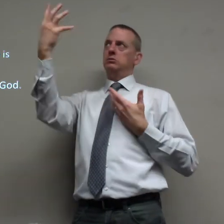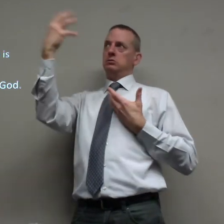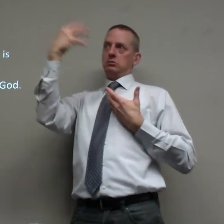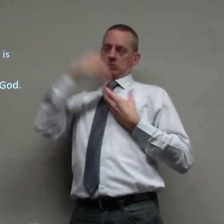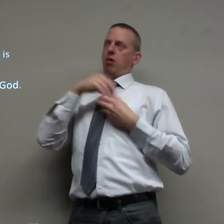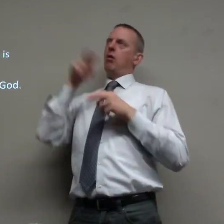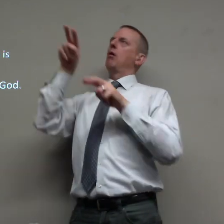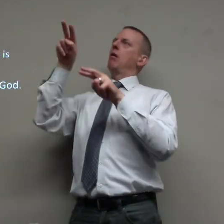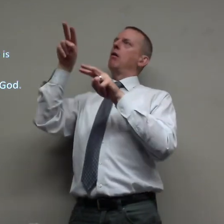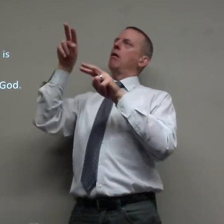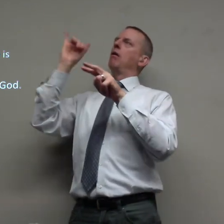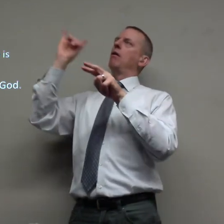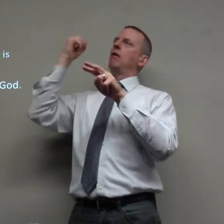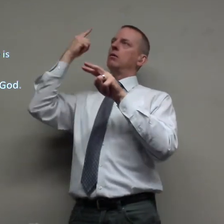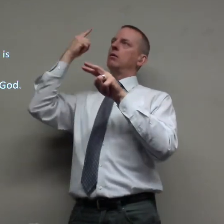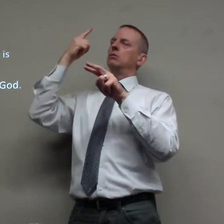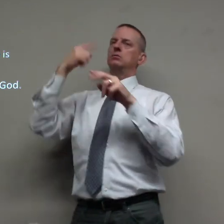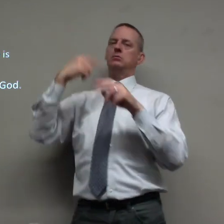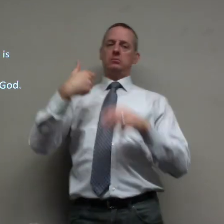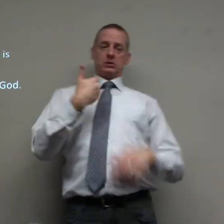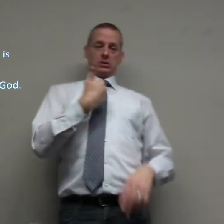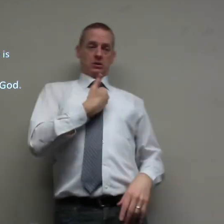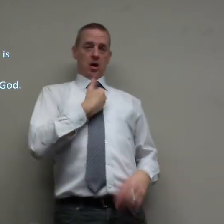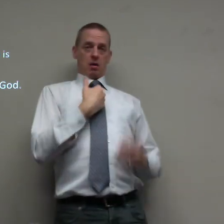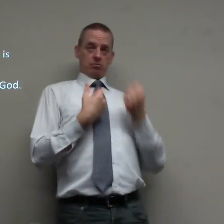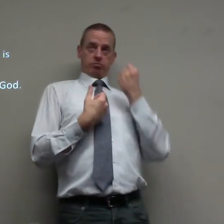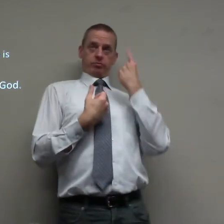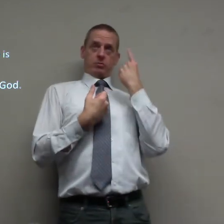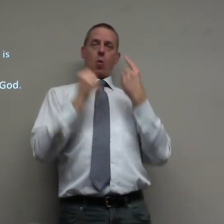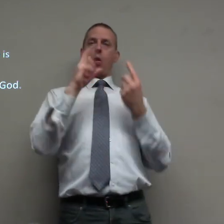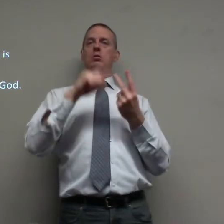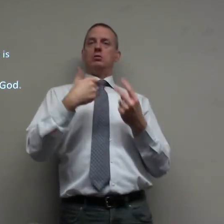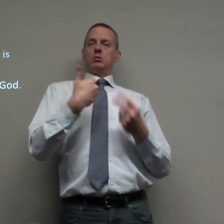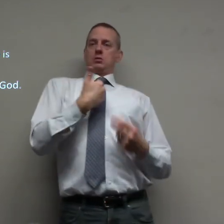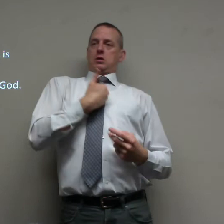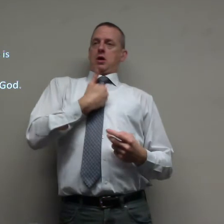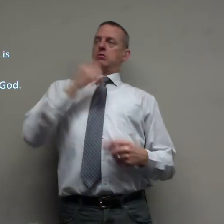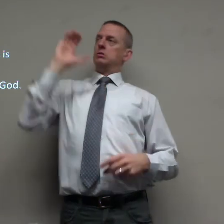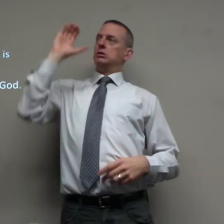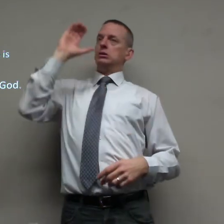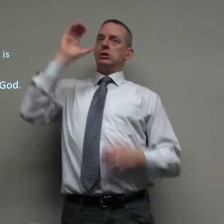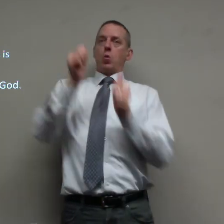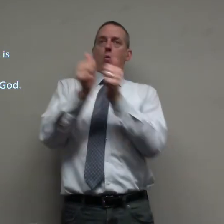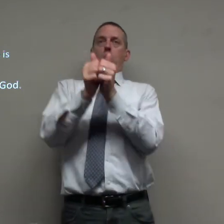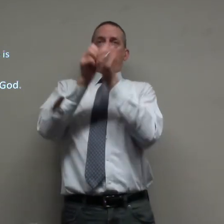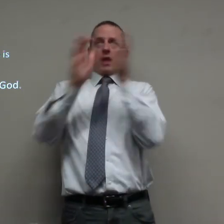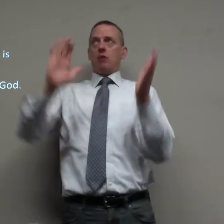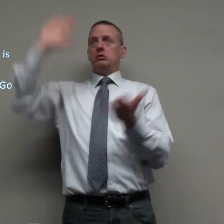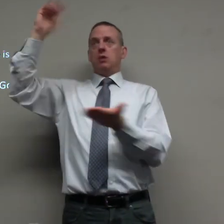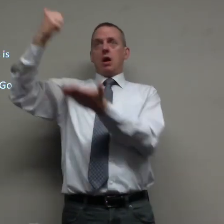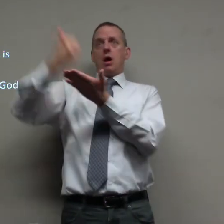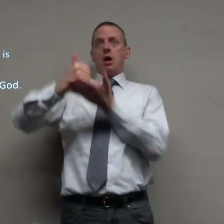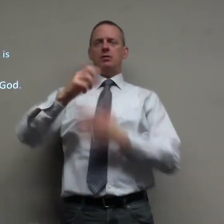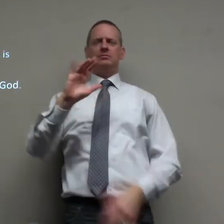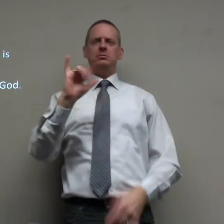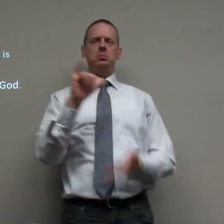it's the same idea we understand we understand or we're searching without his help